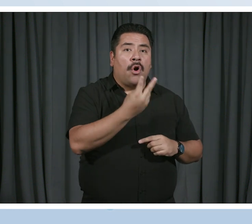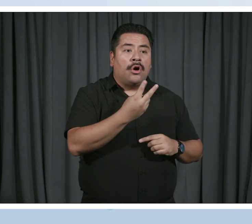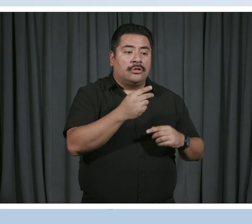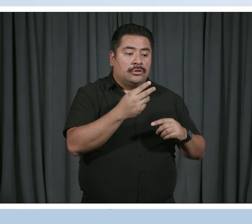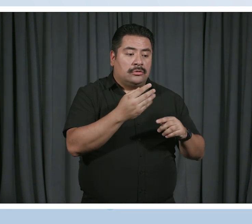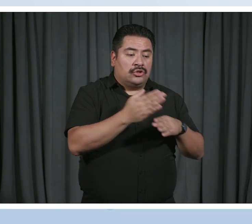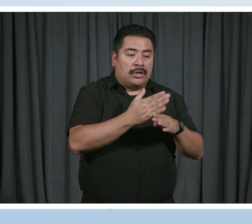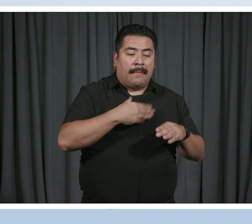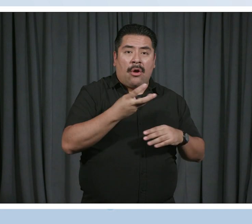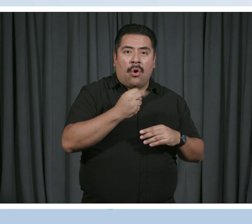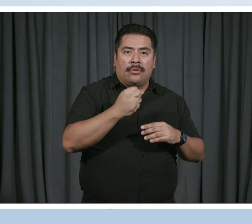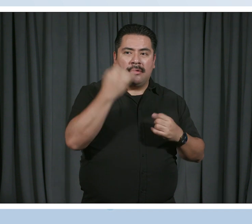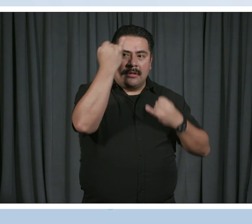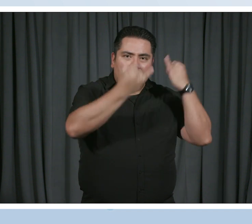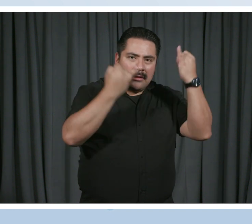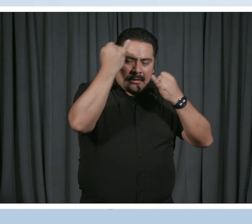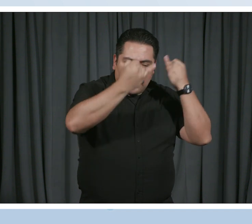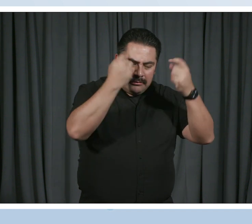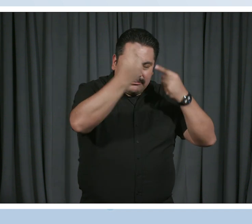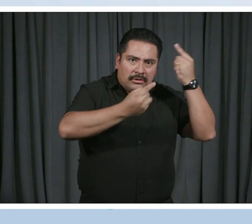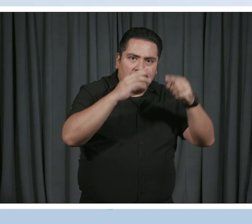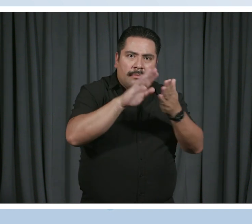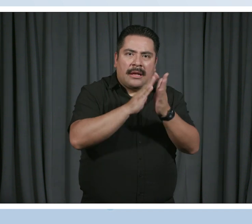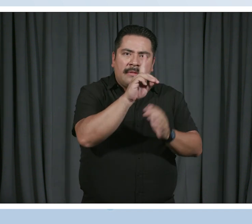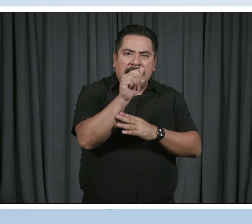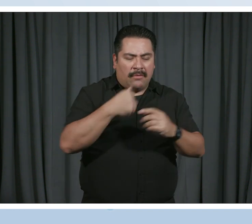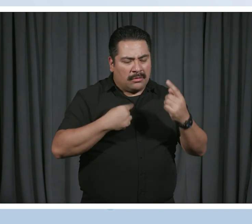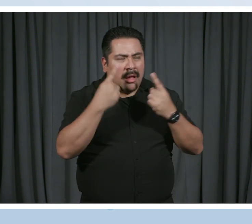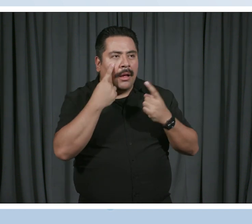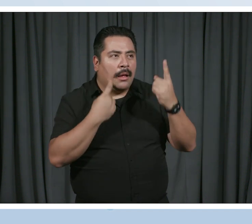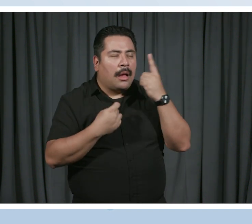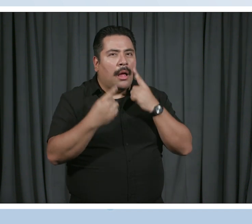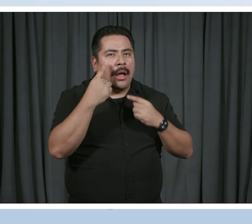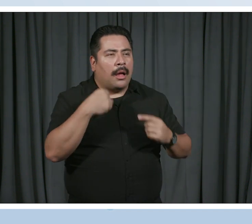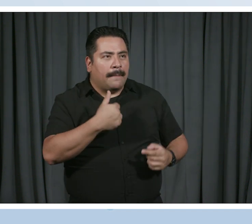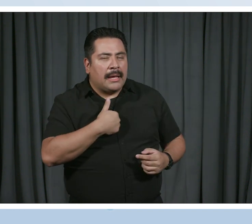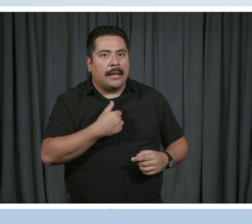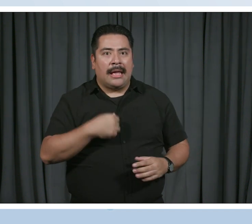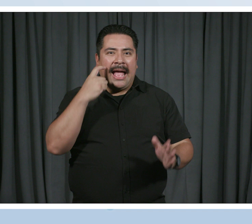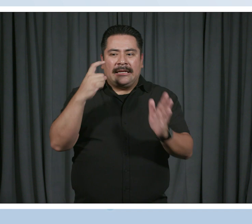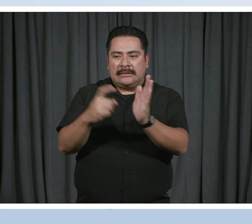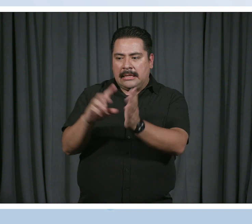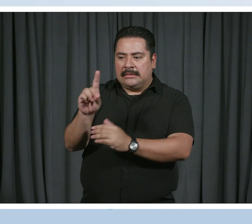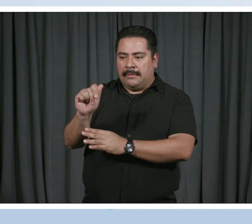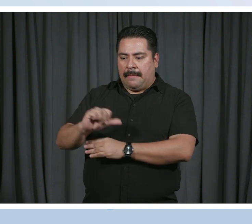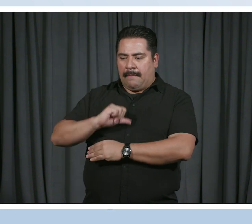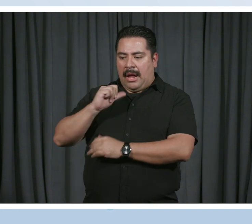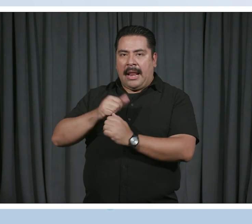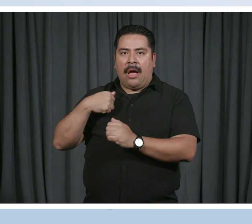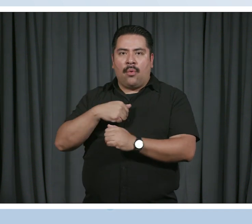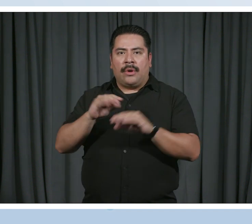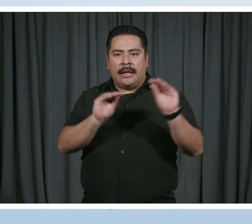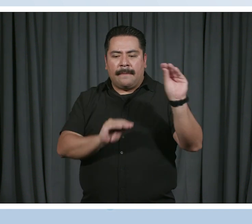own racing thoughts and growing questions of what it means to be disabled. I see disability pride in the way we move